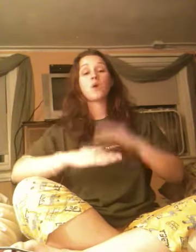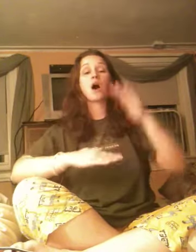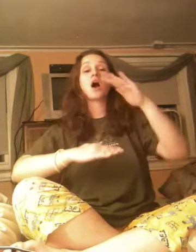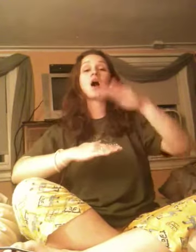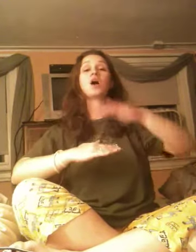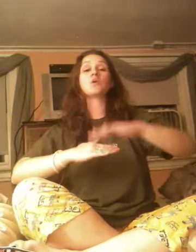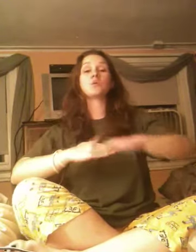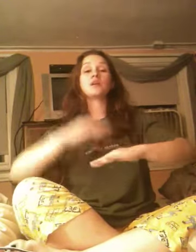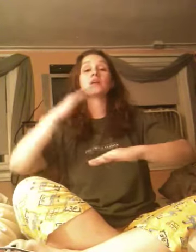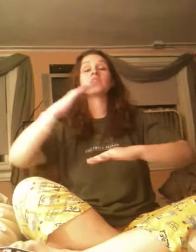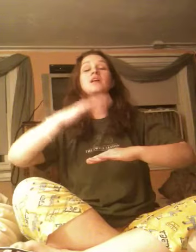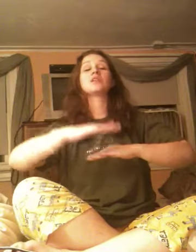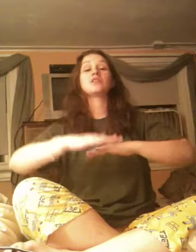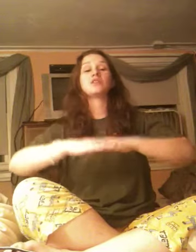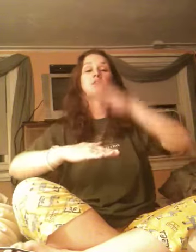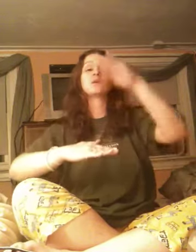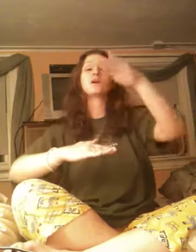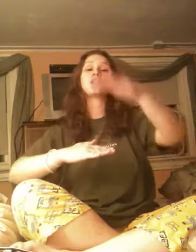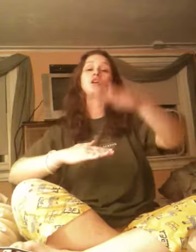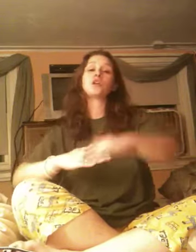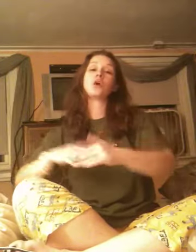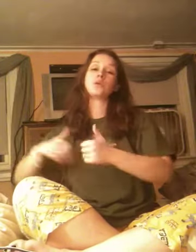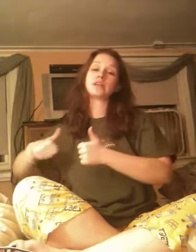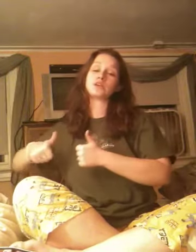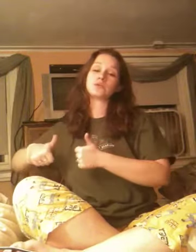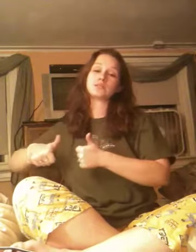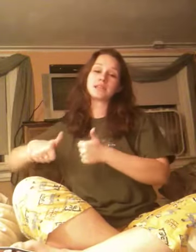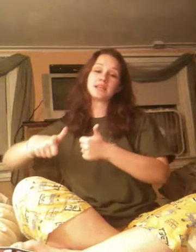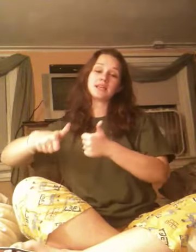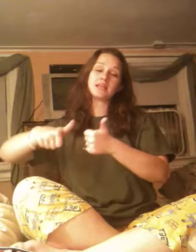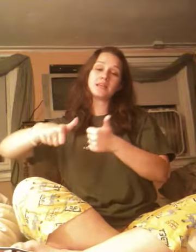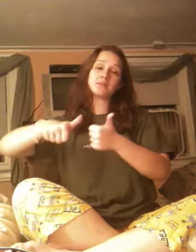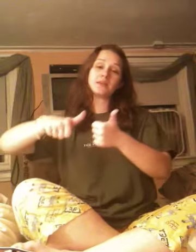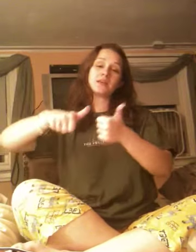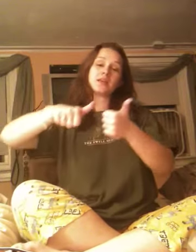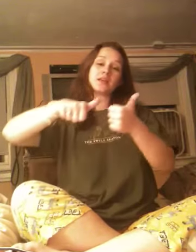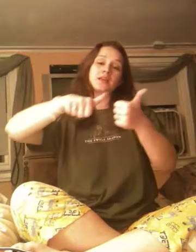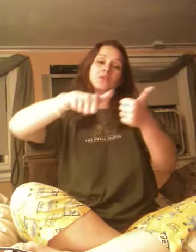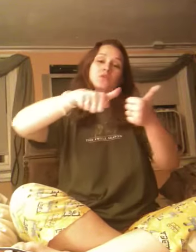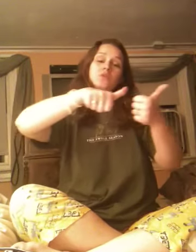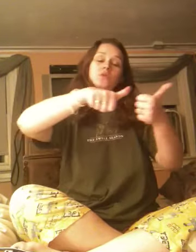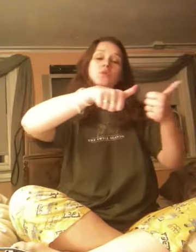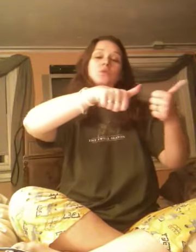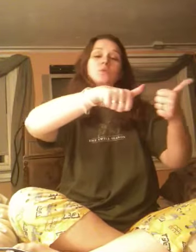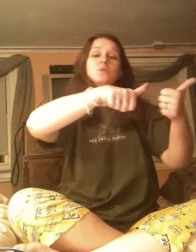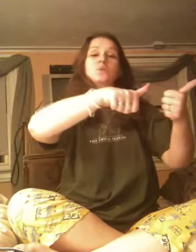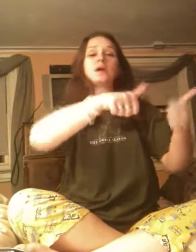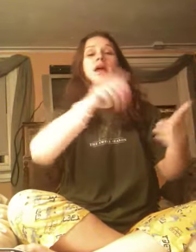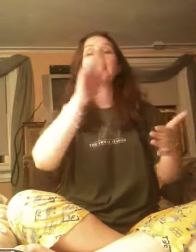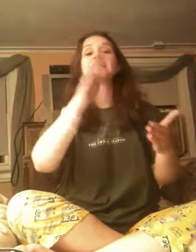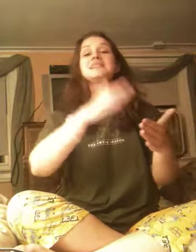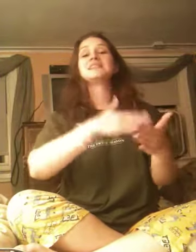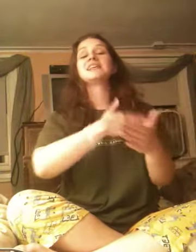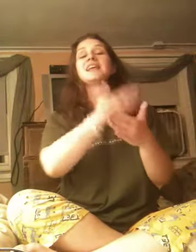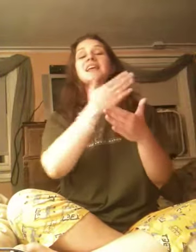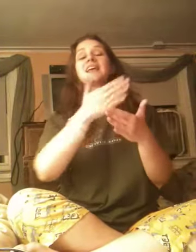walk with you, knowing you see me through, and sing